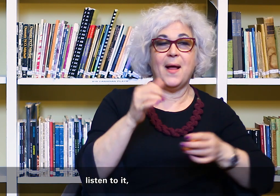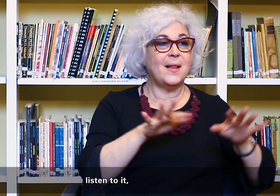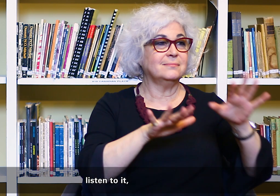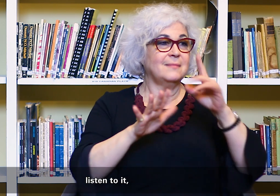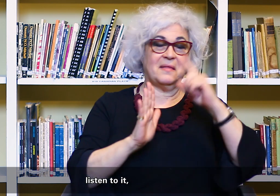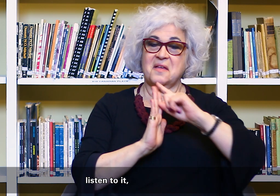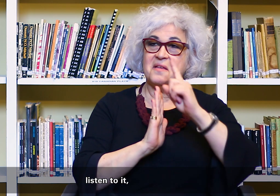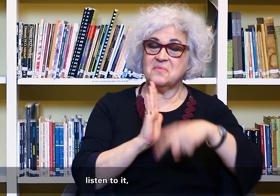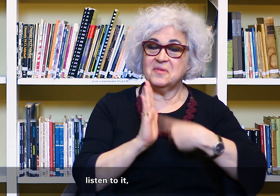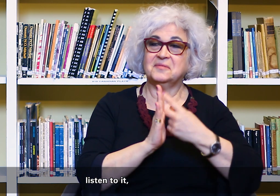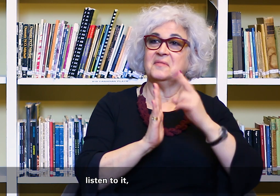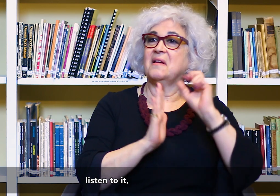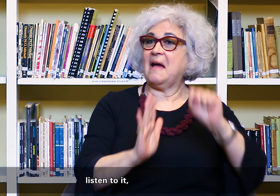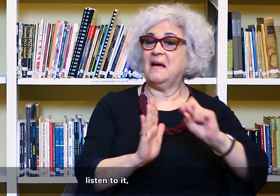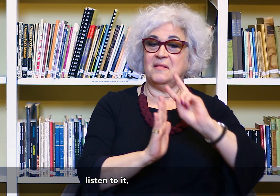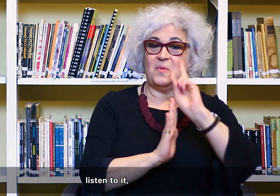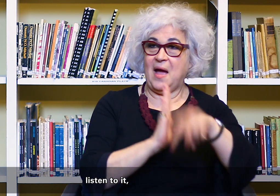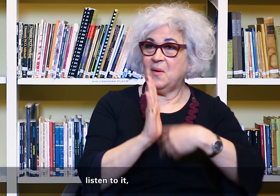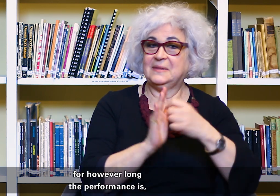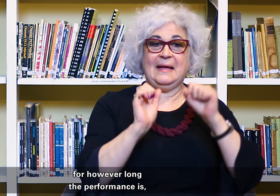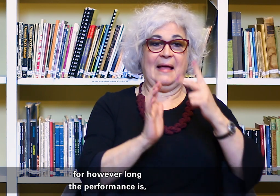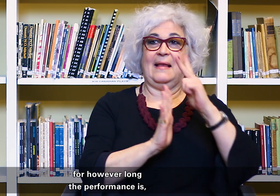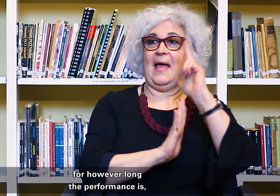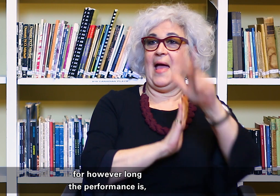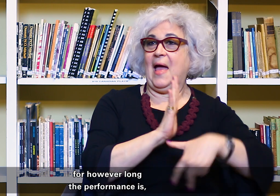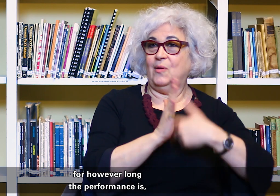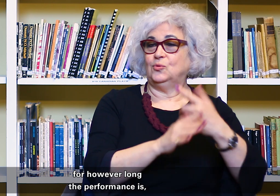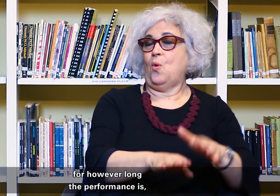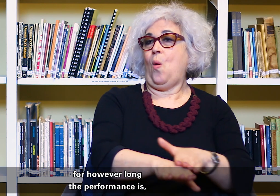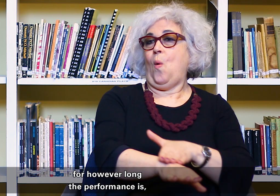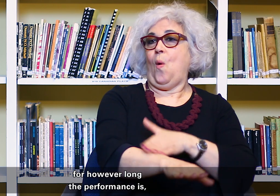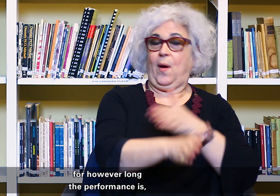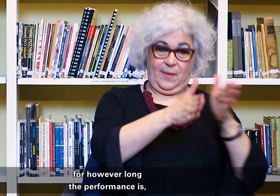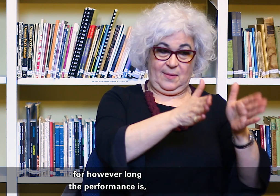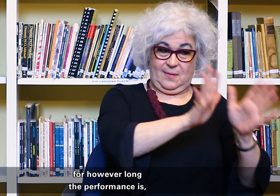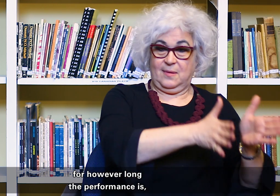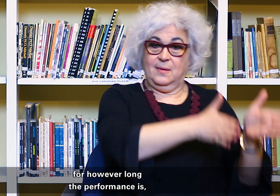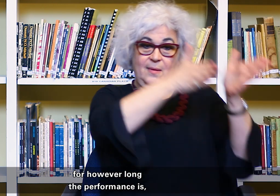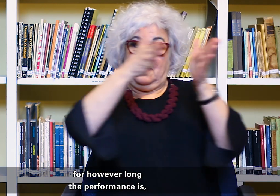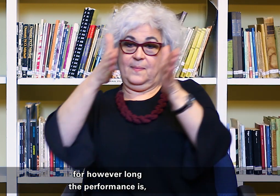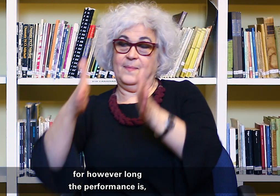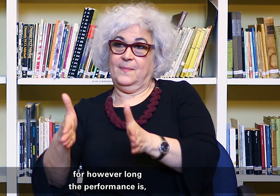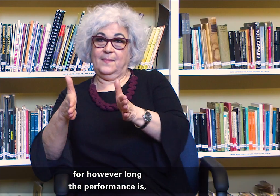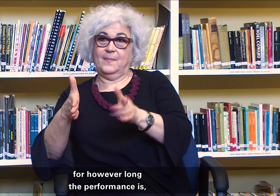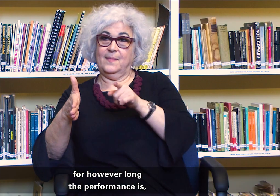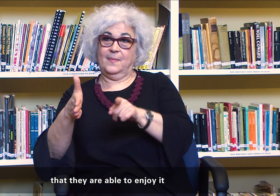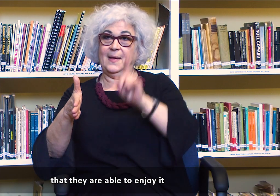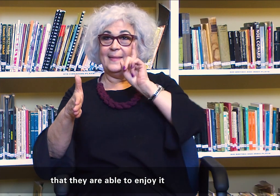listen to it, you know, I'm hoping that for however long the performance is, that